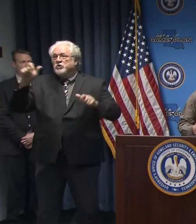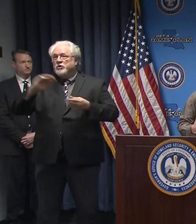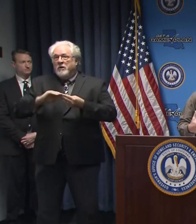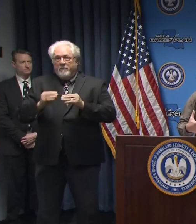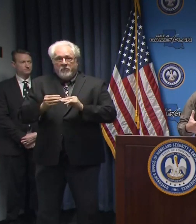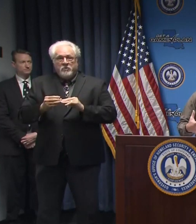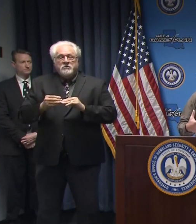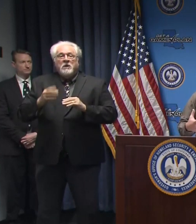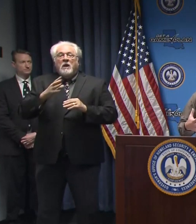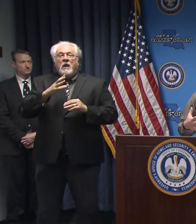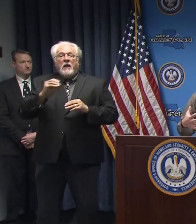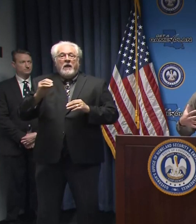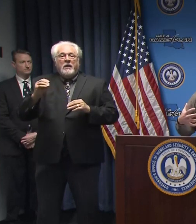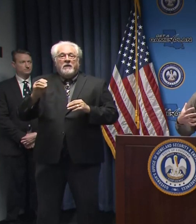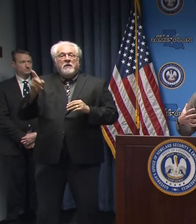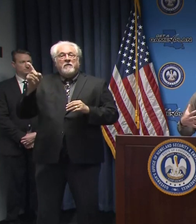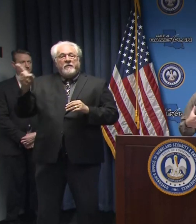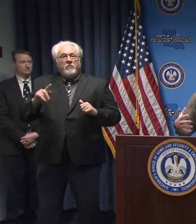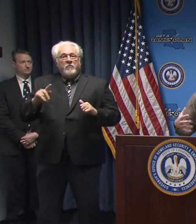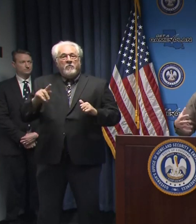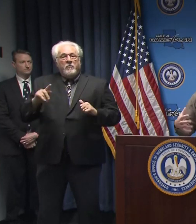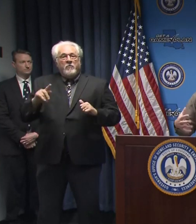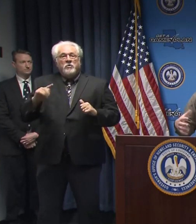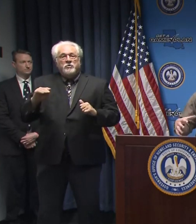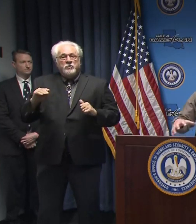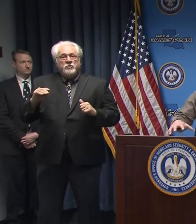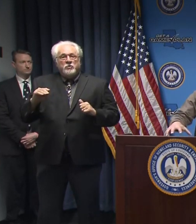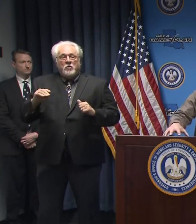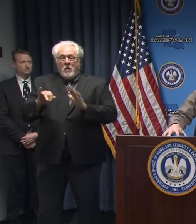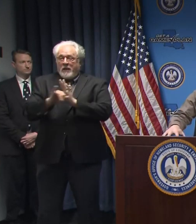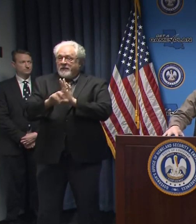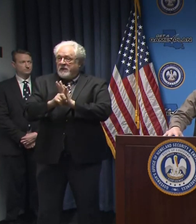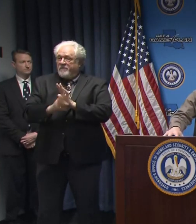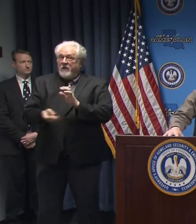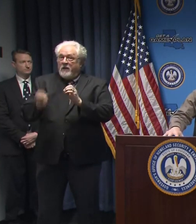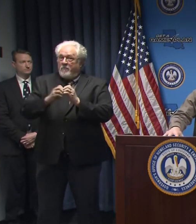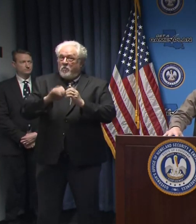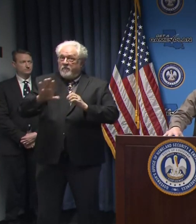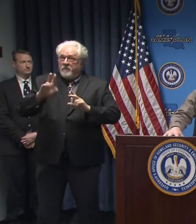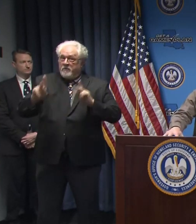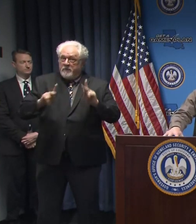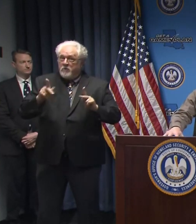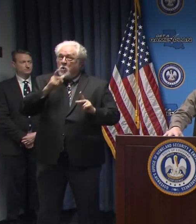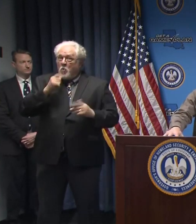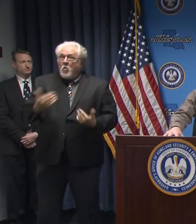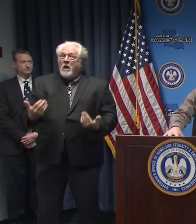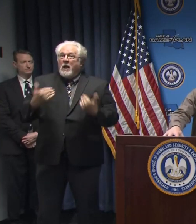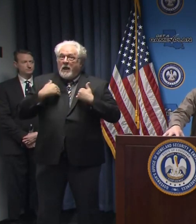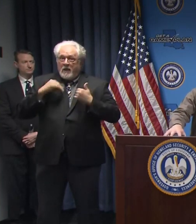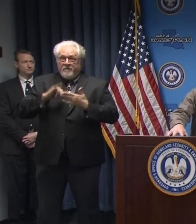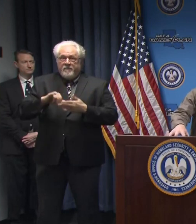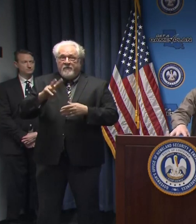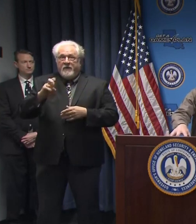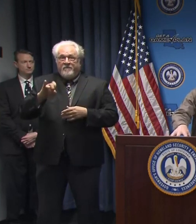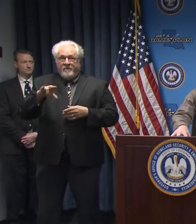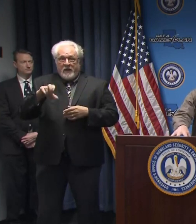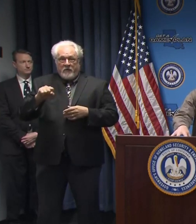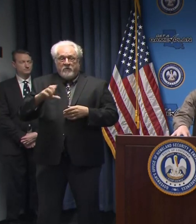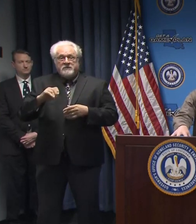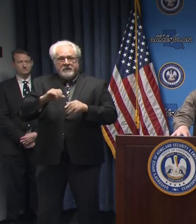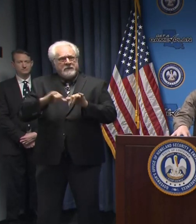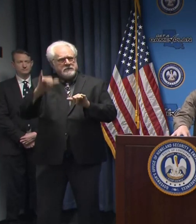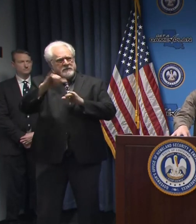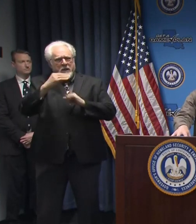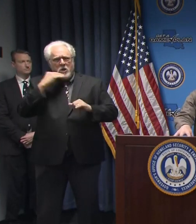And so they were able to get more of their population who had the virus and get them to stay home.